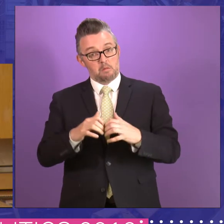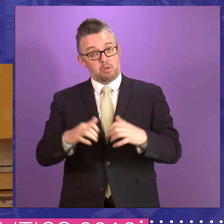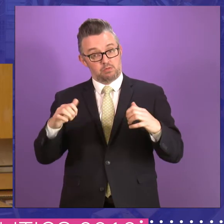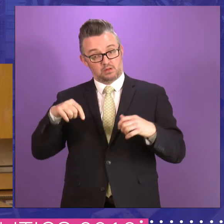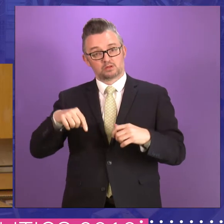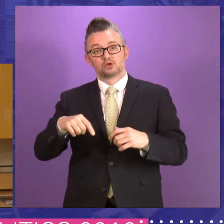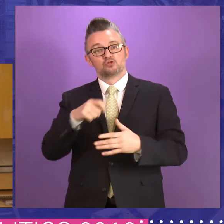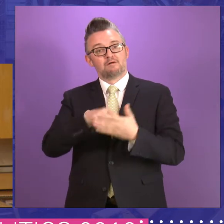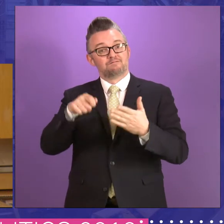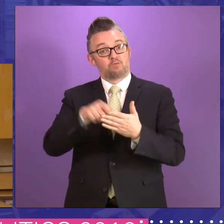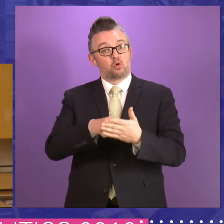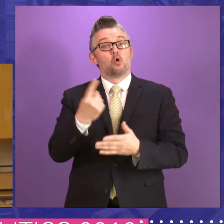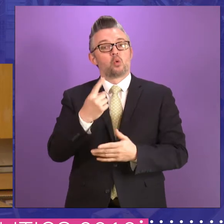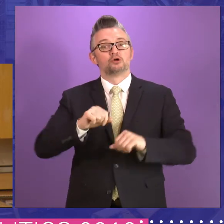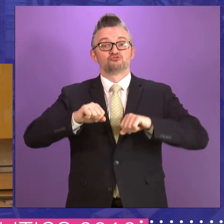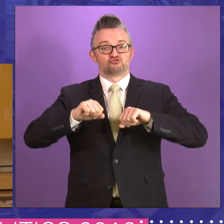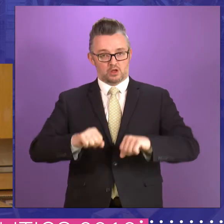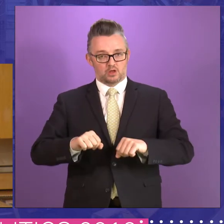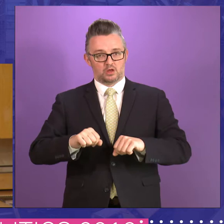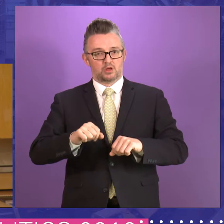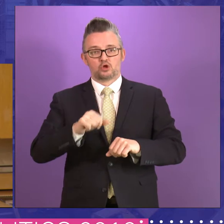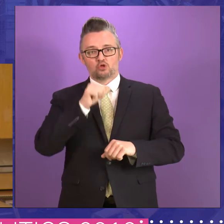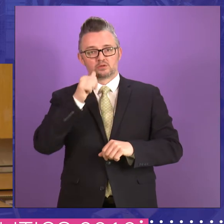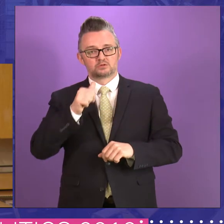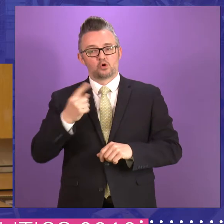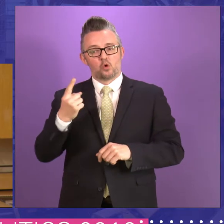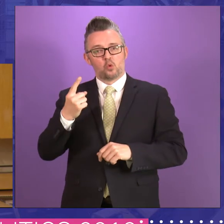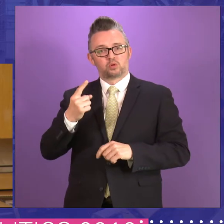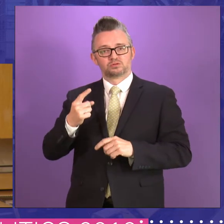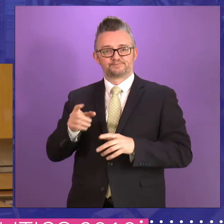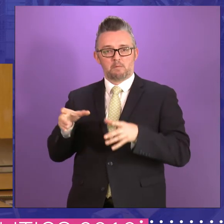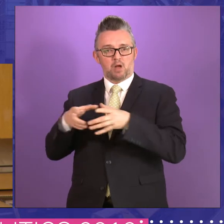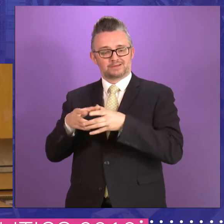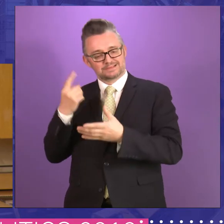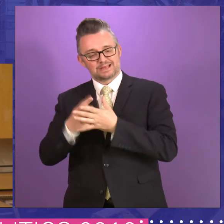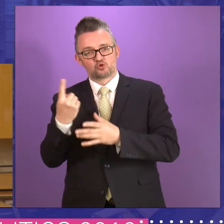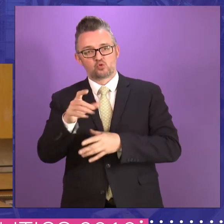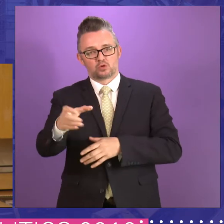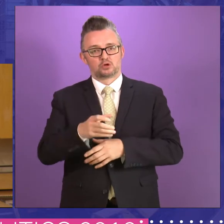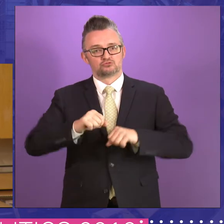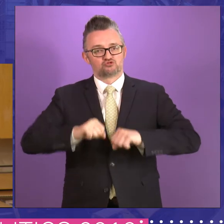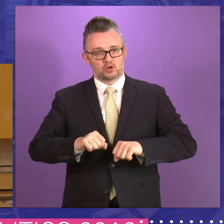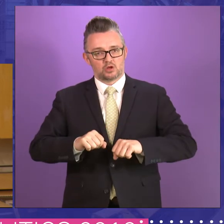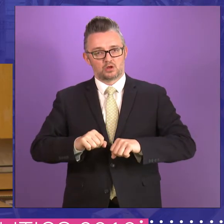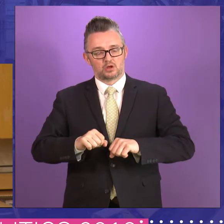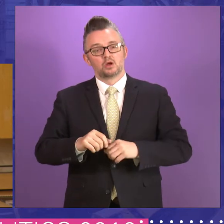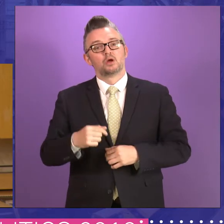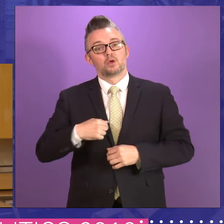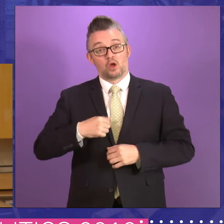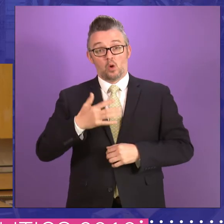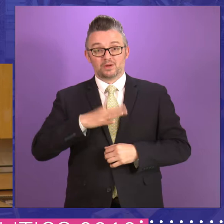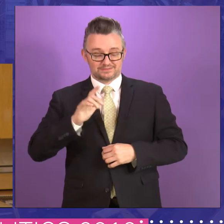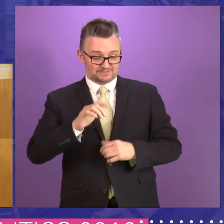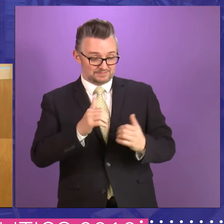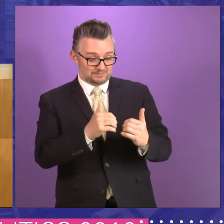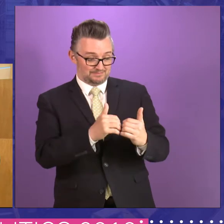chairs and not the party structure. Again, we'd be moving in a very positive way, not because we're trying to distance ourselves from Westminster,